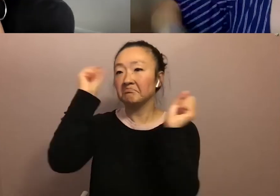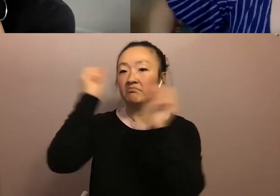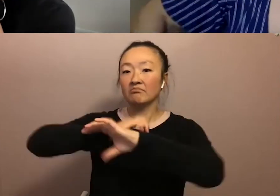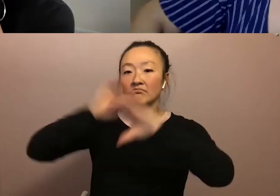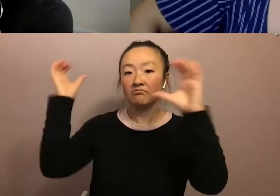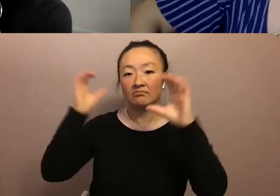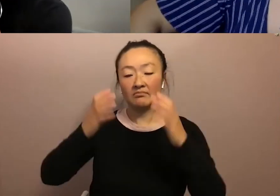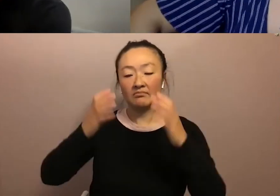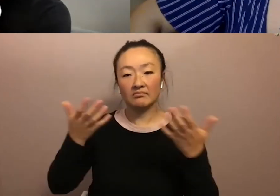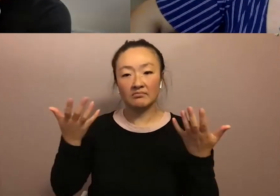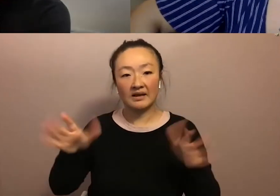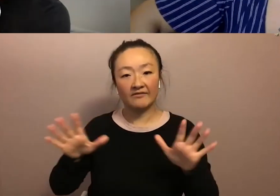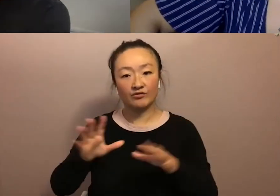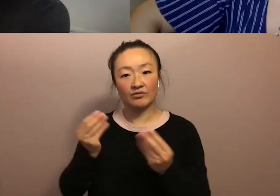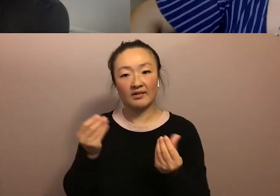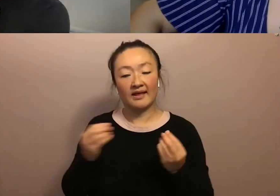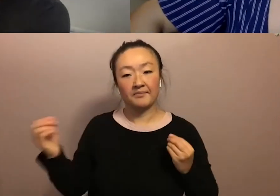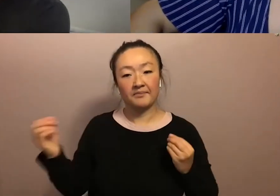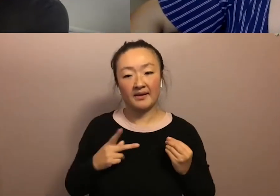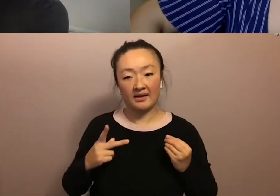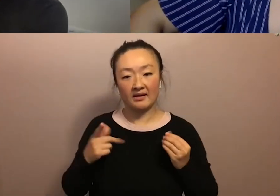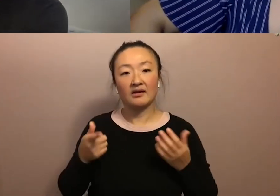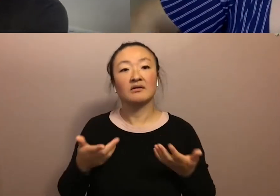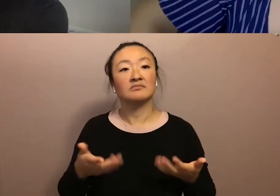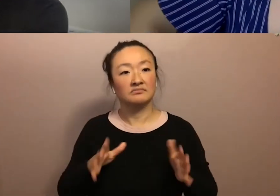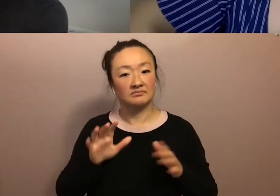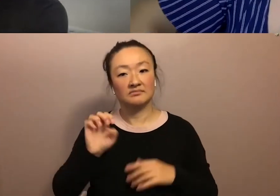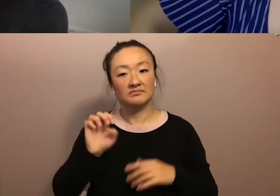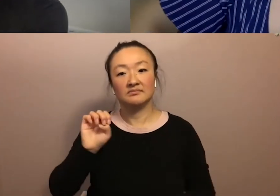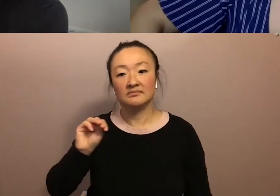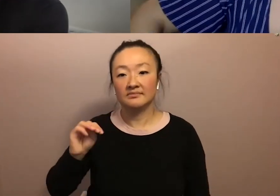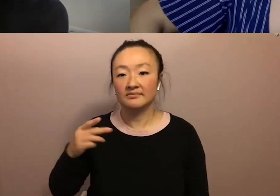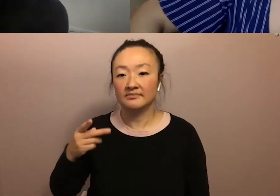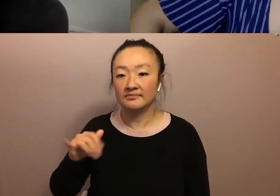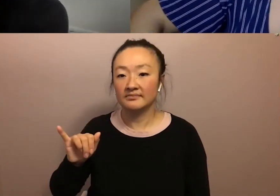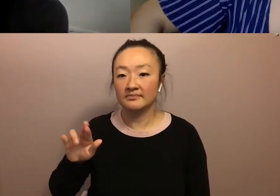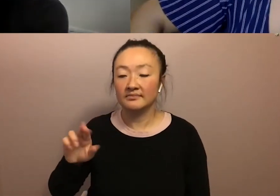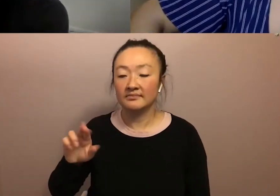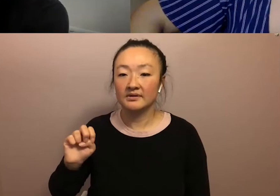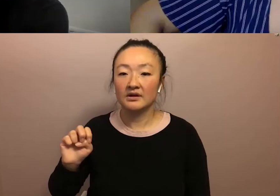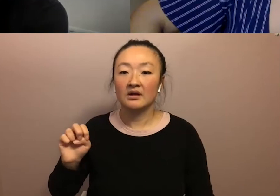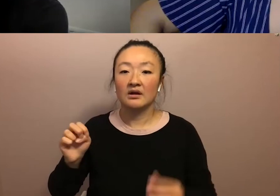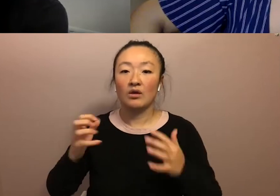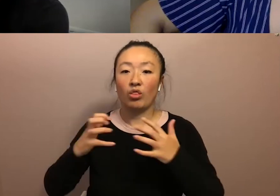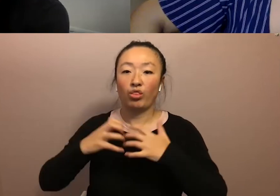after we get our land back, once this empire crumbles, um,